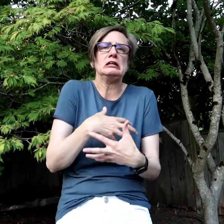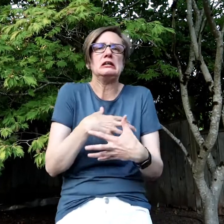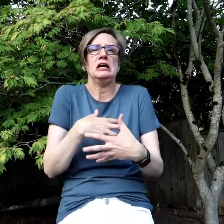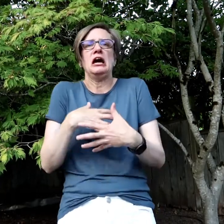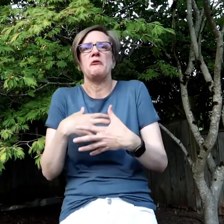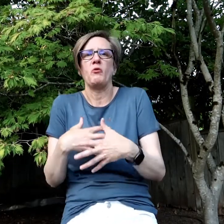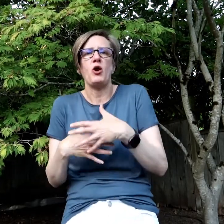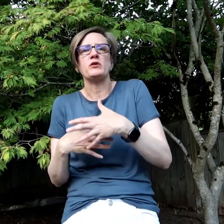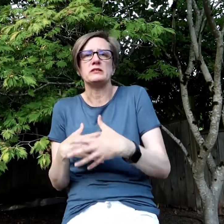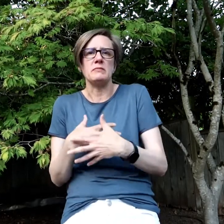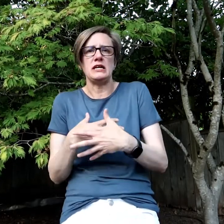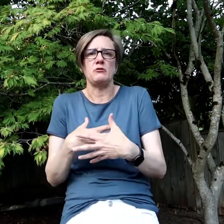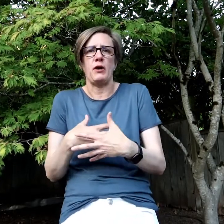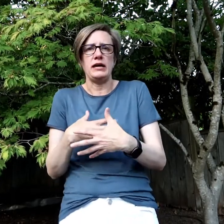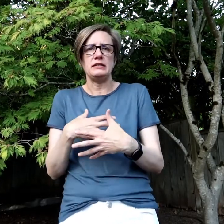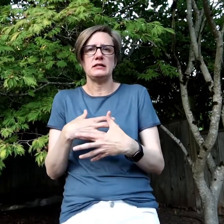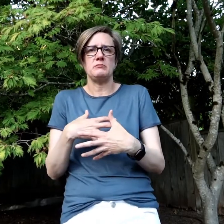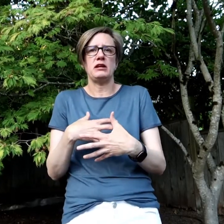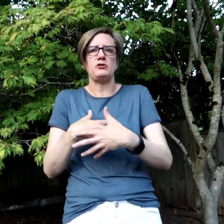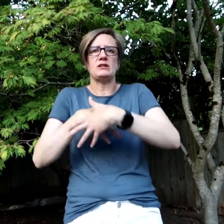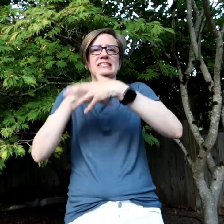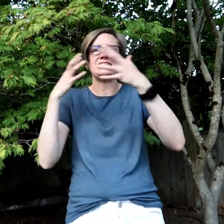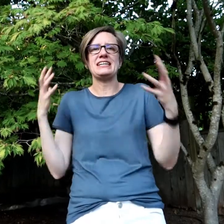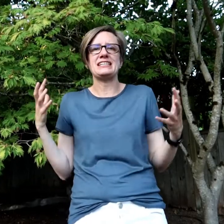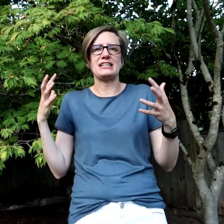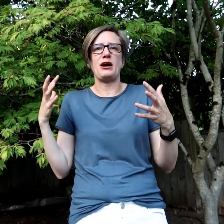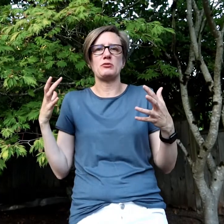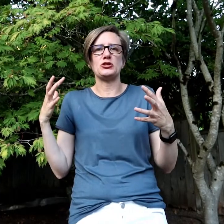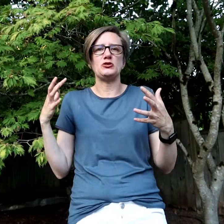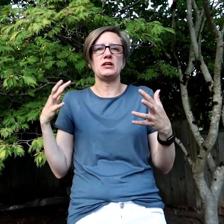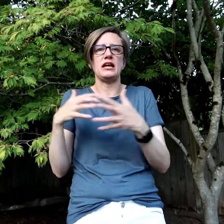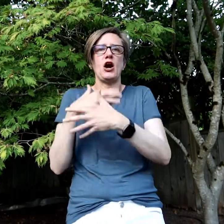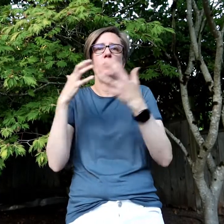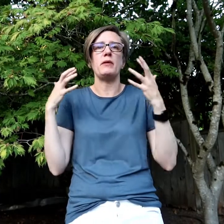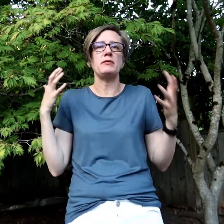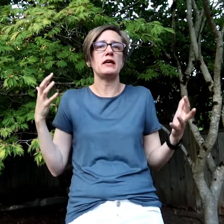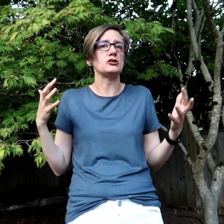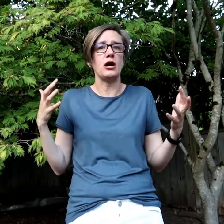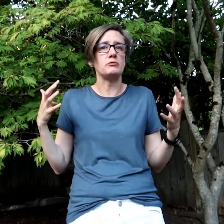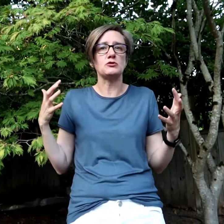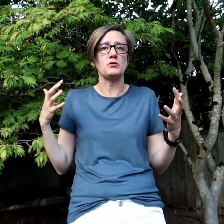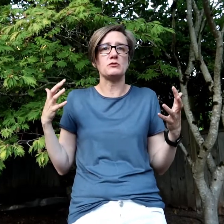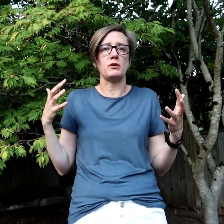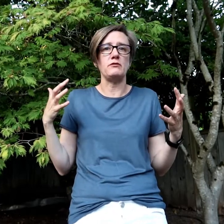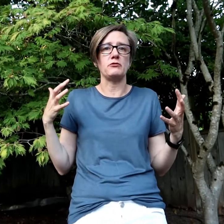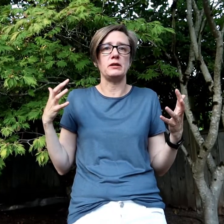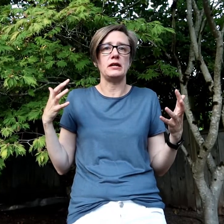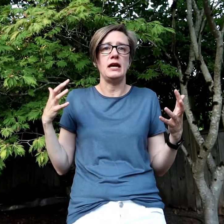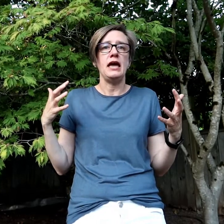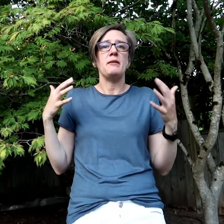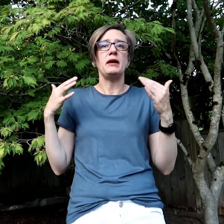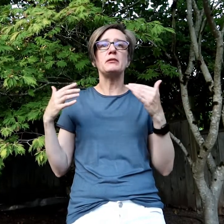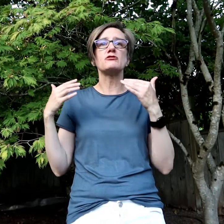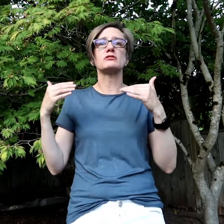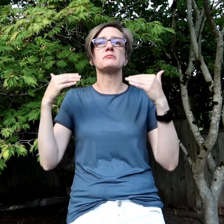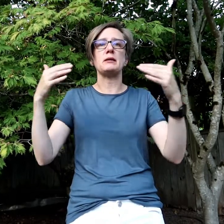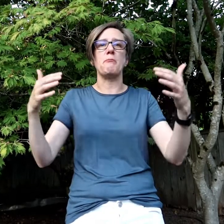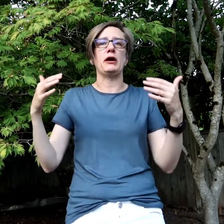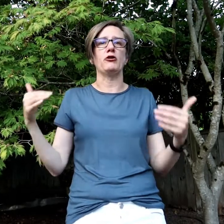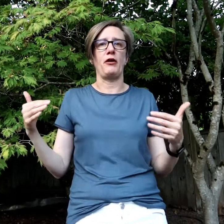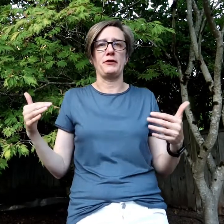Maybe, woe is me, right? But if you can see it as an opportunity, oh, maybe that job just wasn't right for me. Maybe there's something better on the